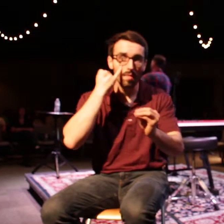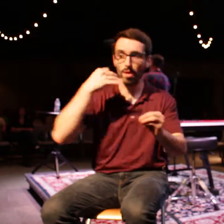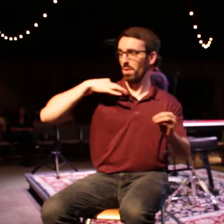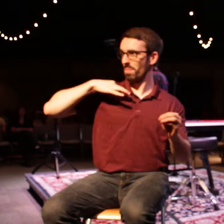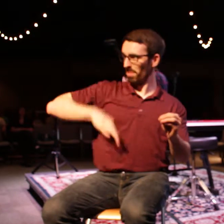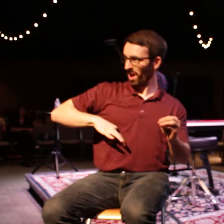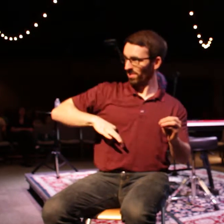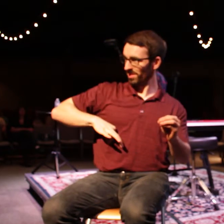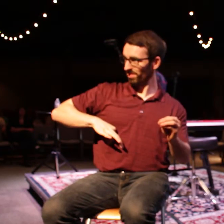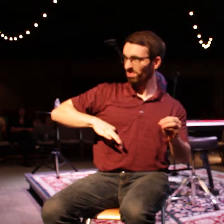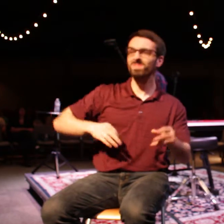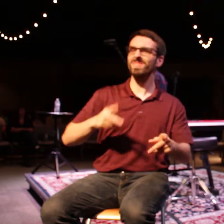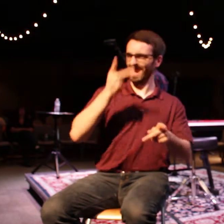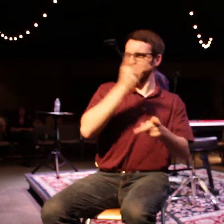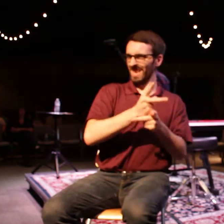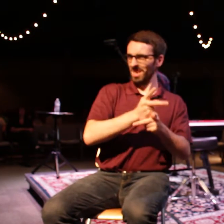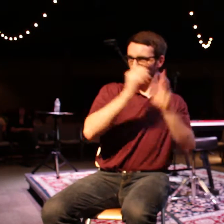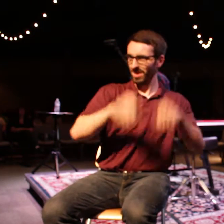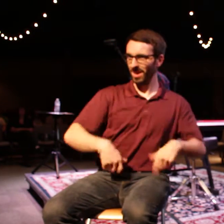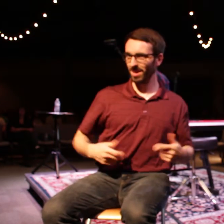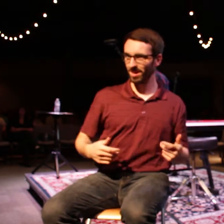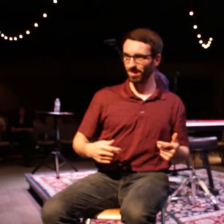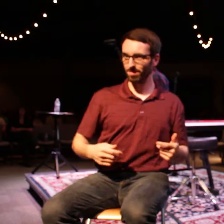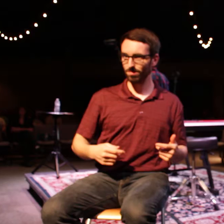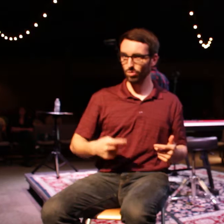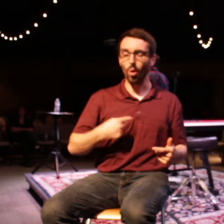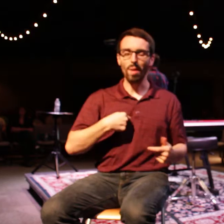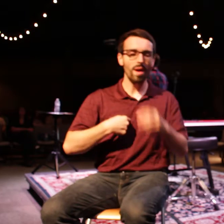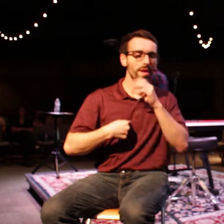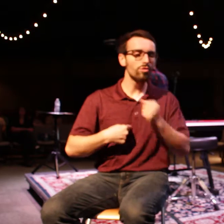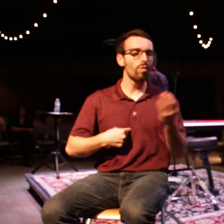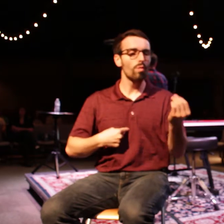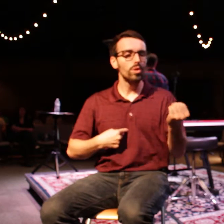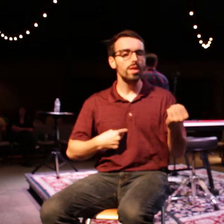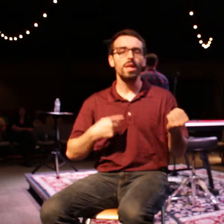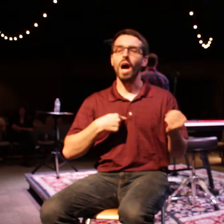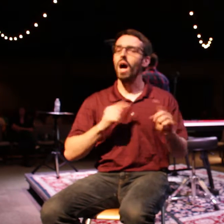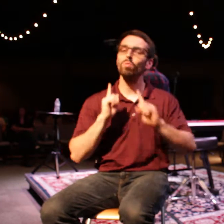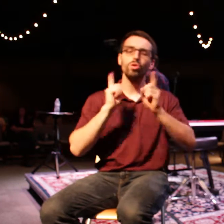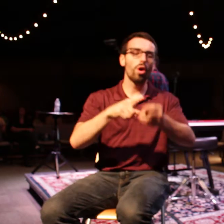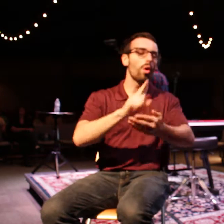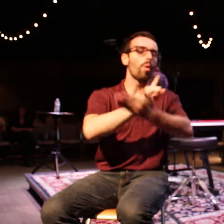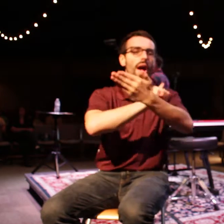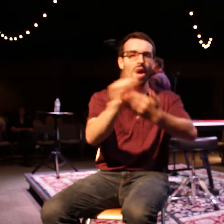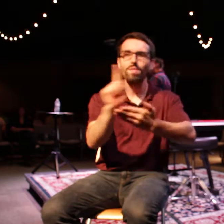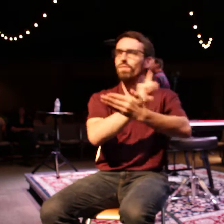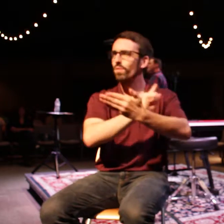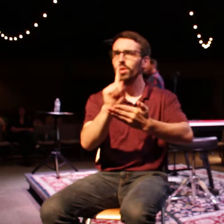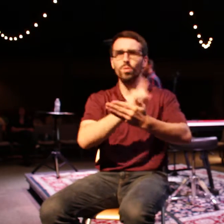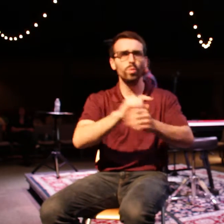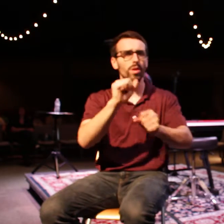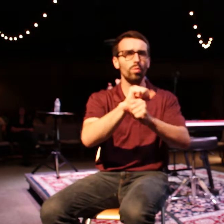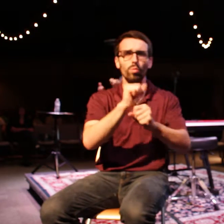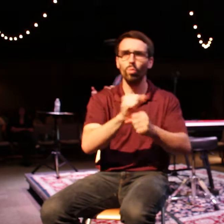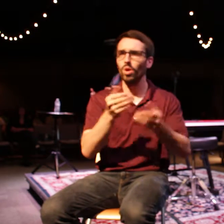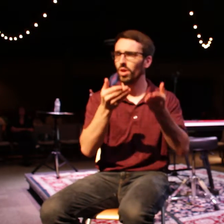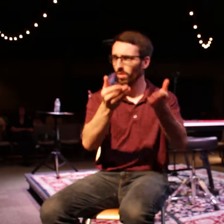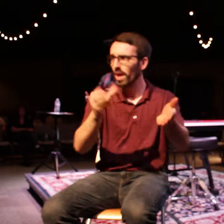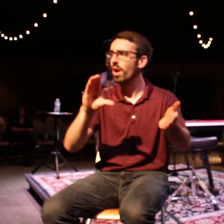and while he was there at work and I would spend time every week there at the credit union and so it was this incredible gift because I got to watch my dad